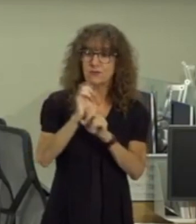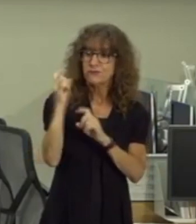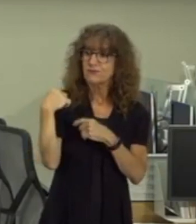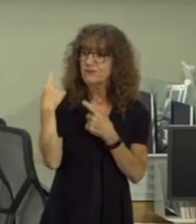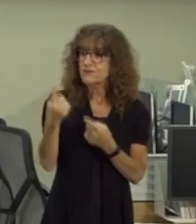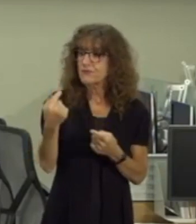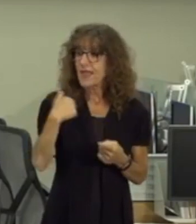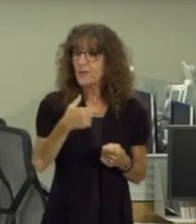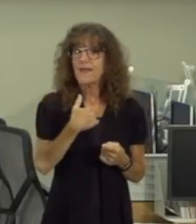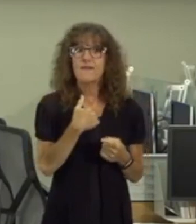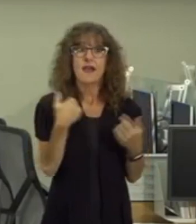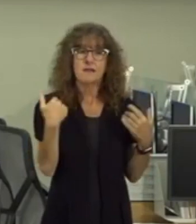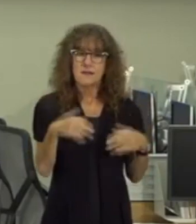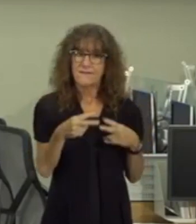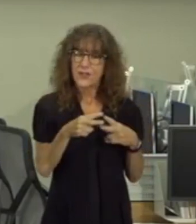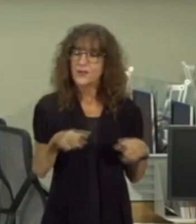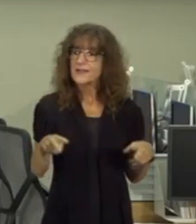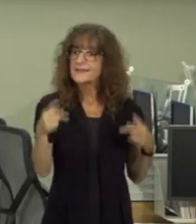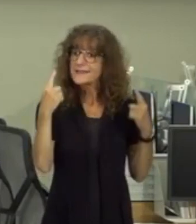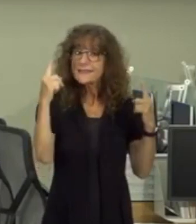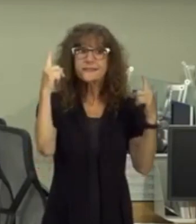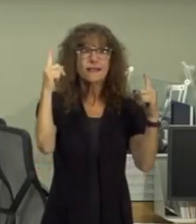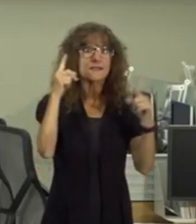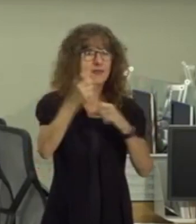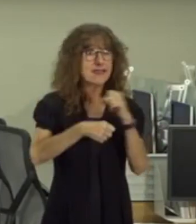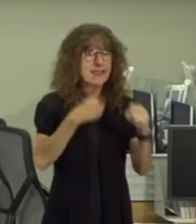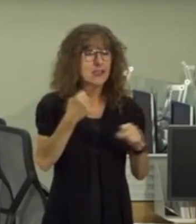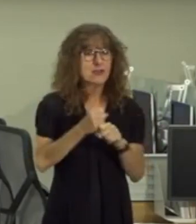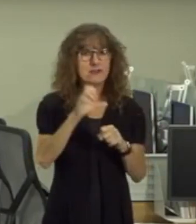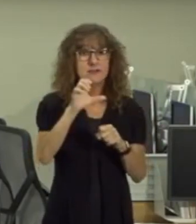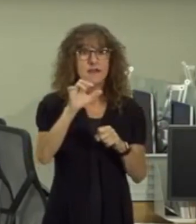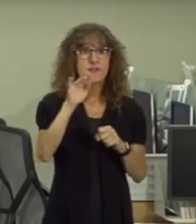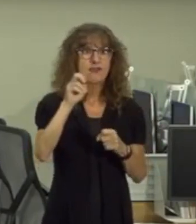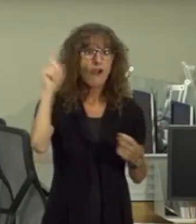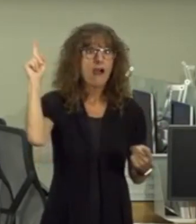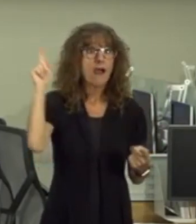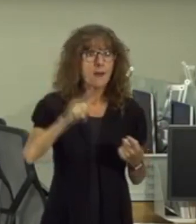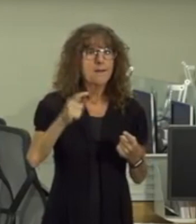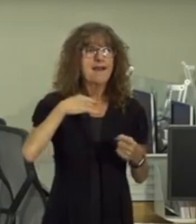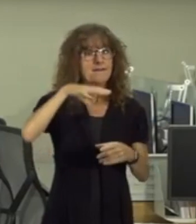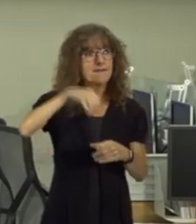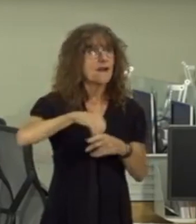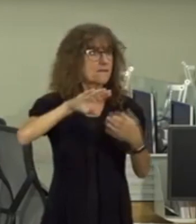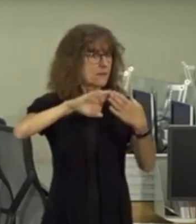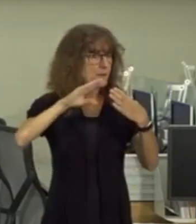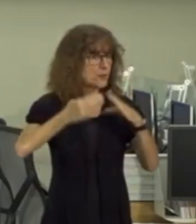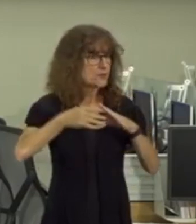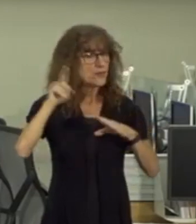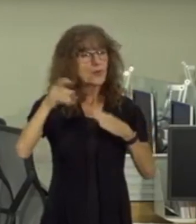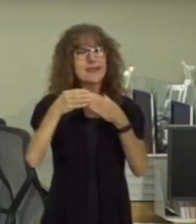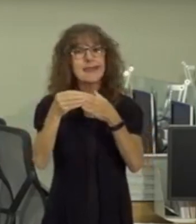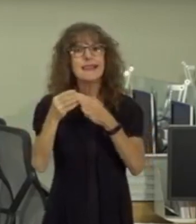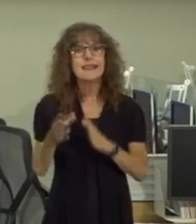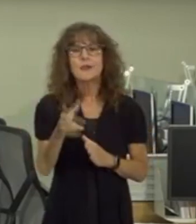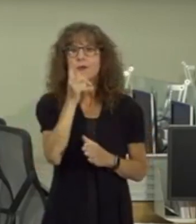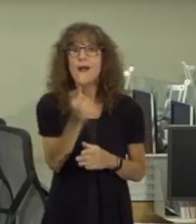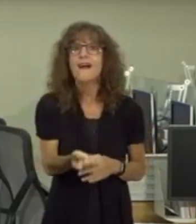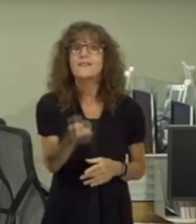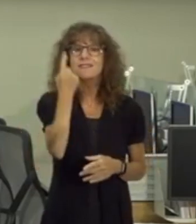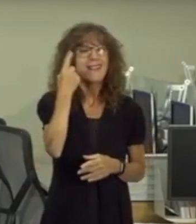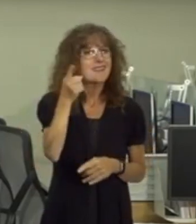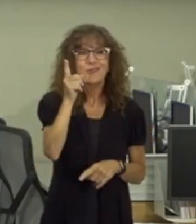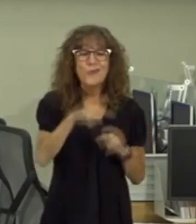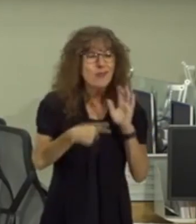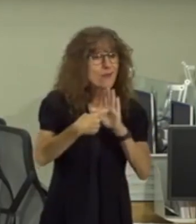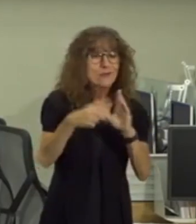have had very successful years of crime reductions uh it's because we have an engaged community so we first of all need a leader who understands that you